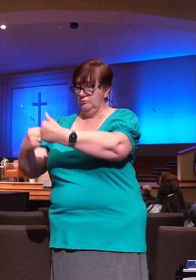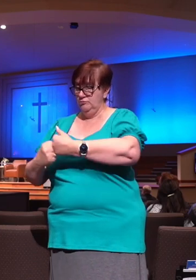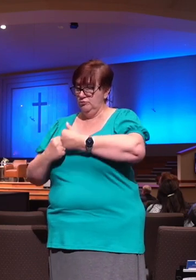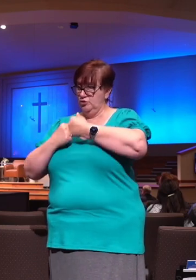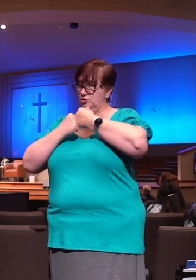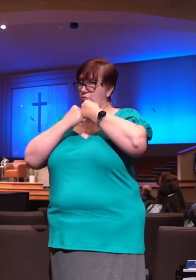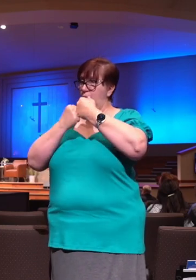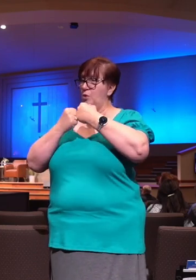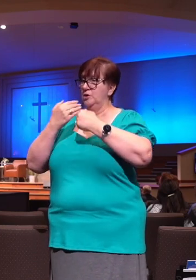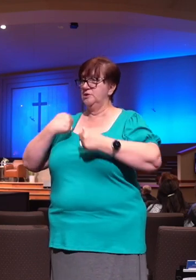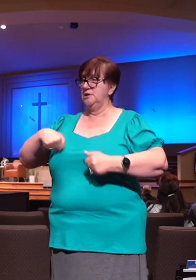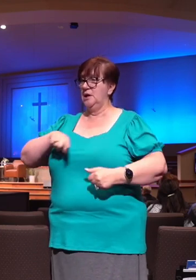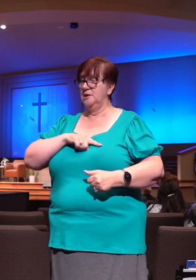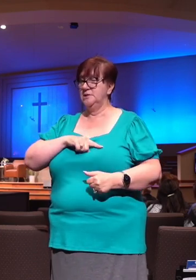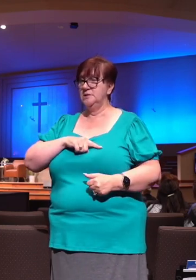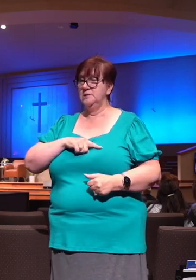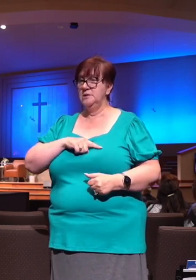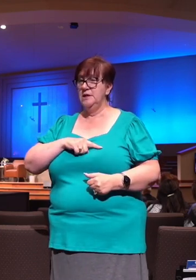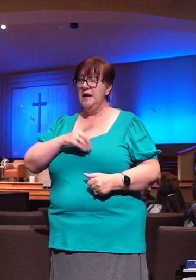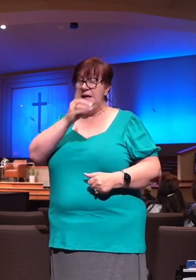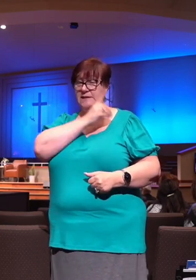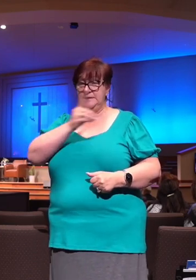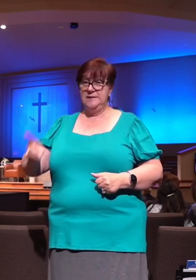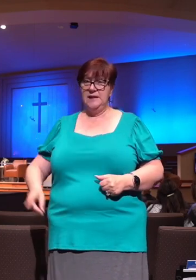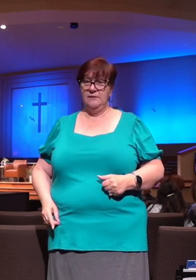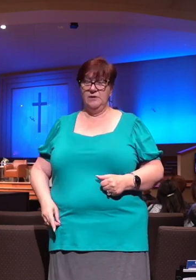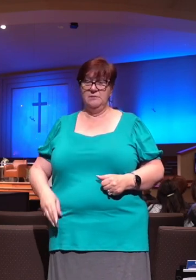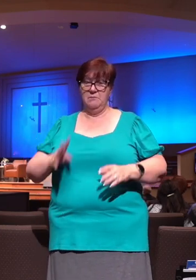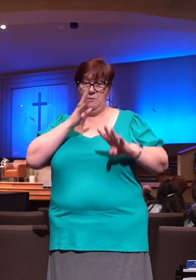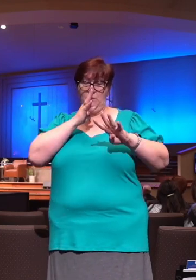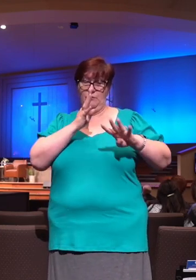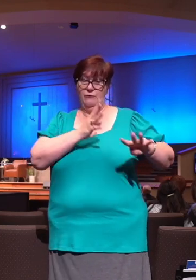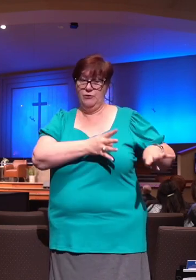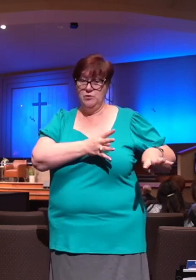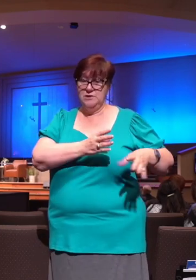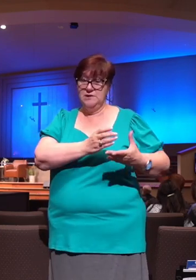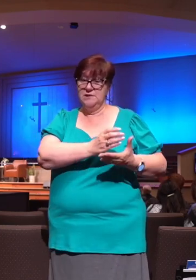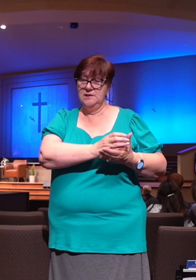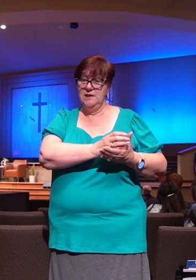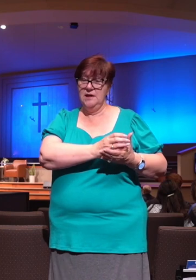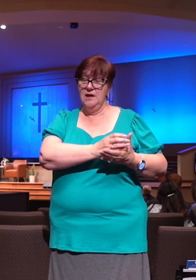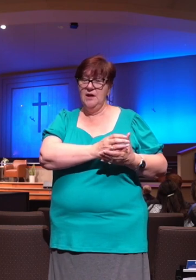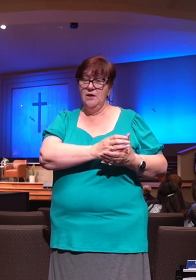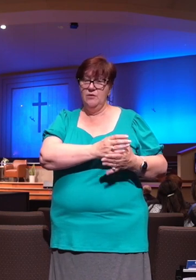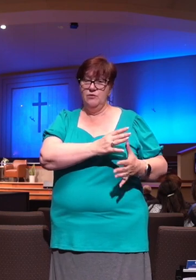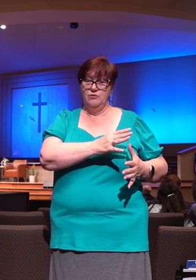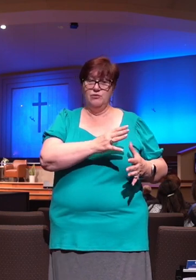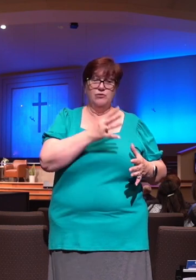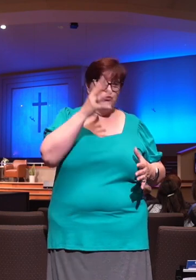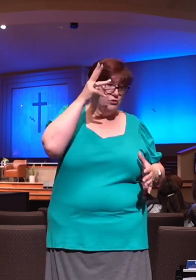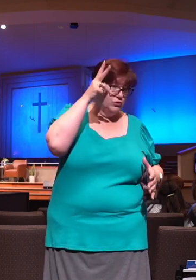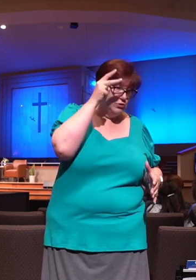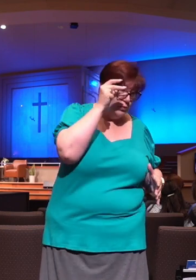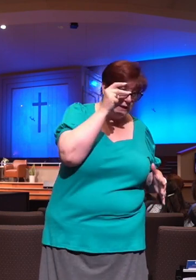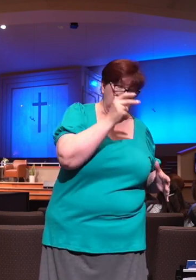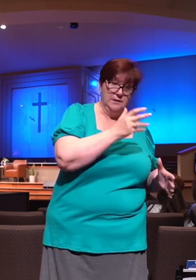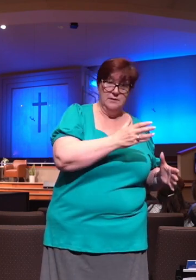refuses the cup of the wicked. Now for us as believers, it is good and it is right for us to refuse